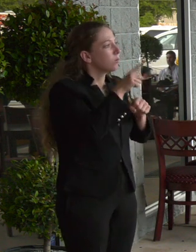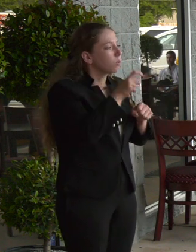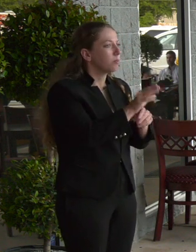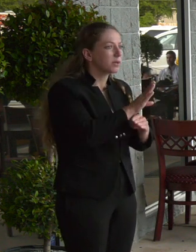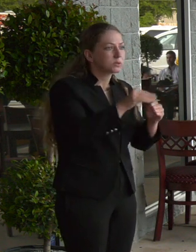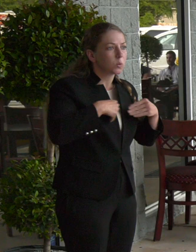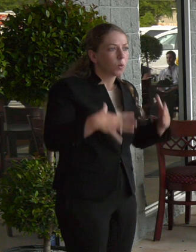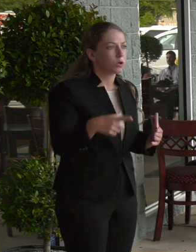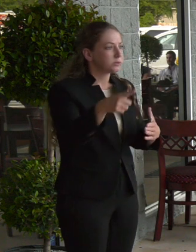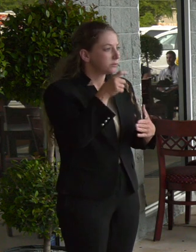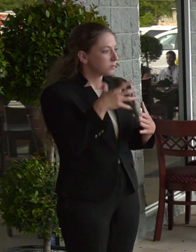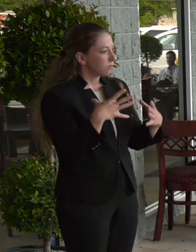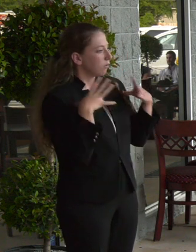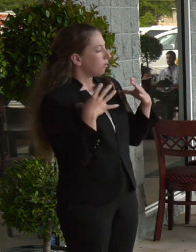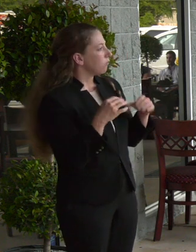that have frankly lost their jobs.